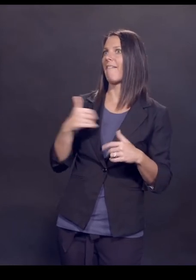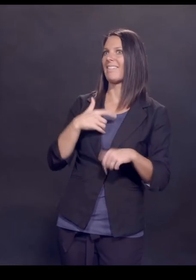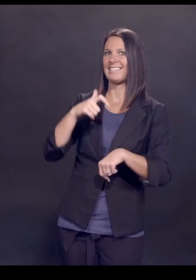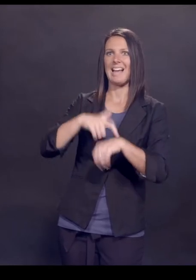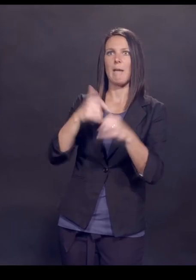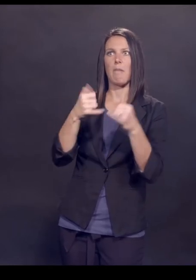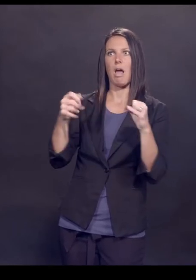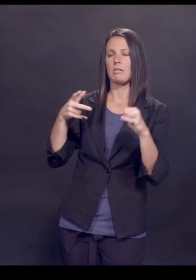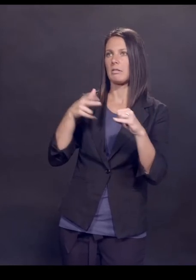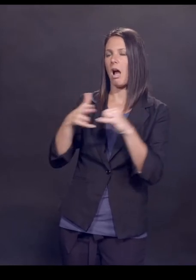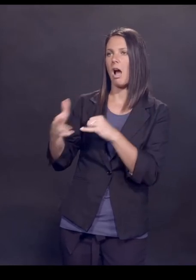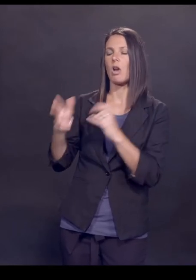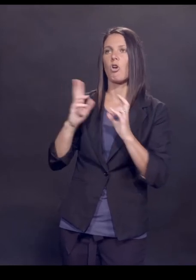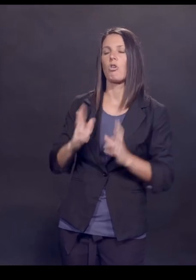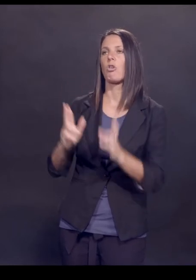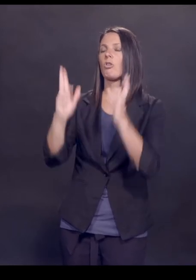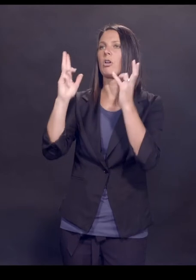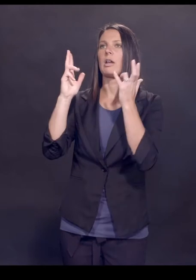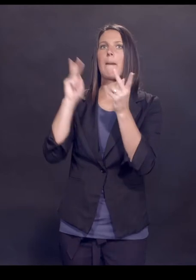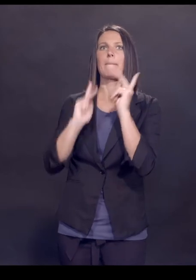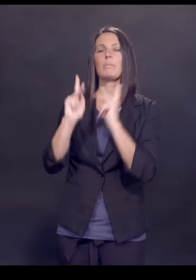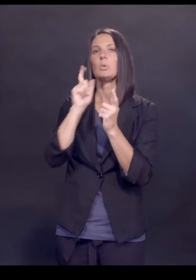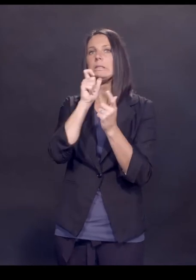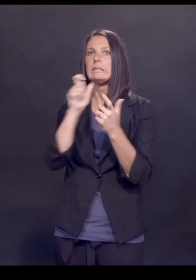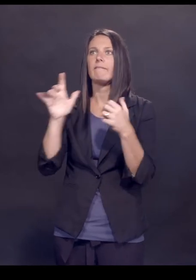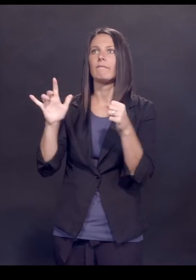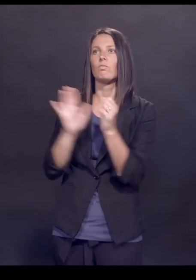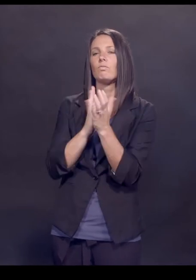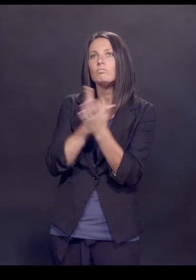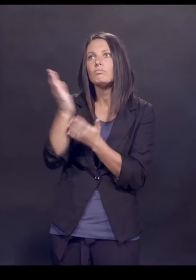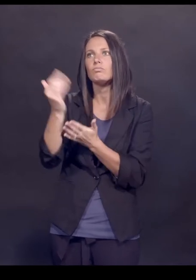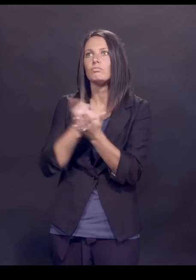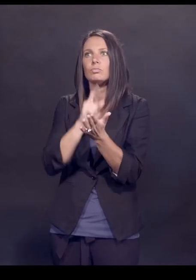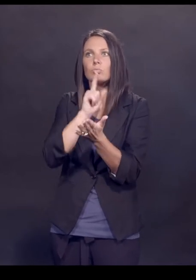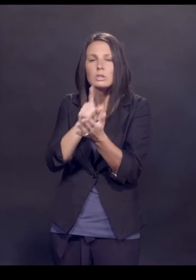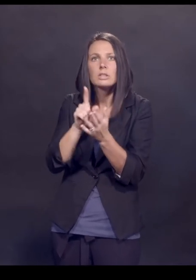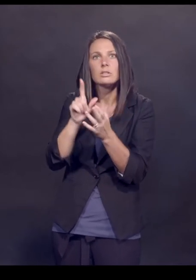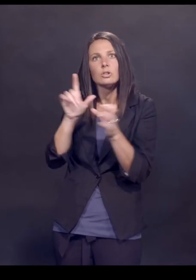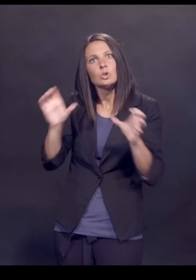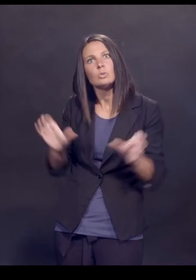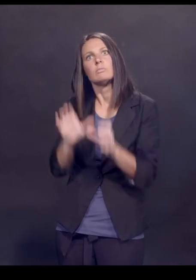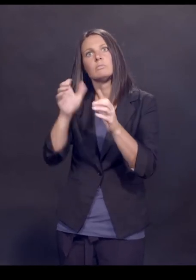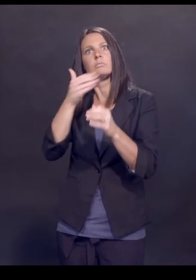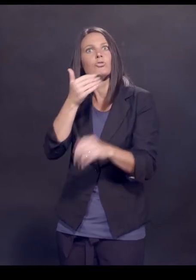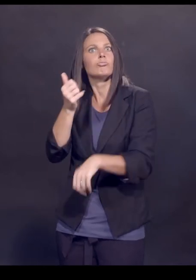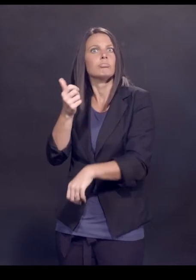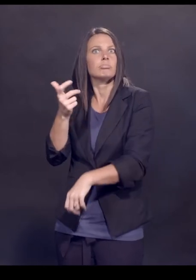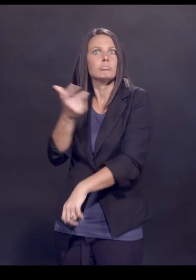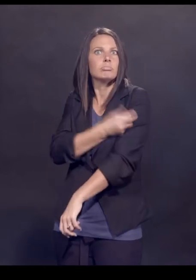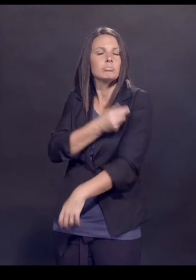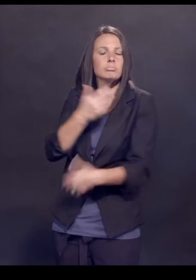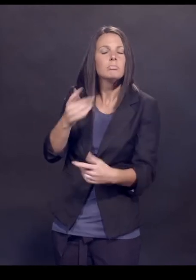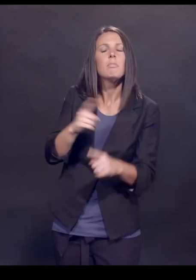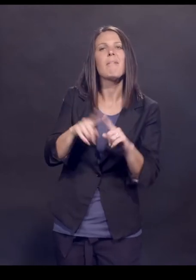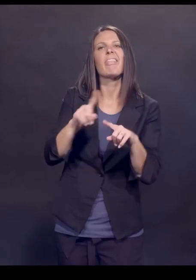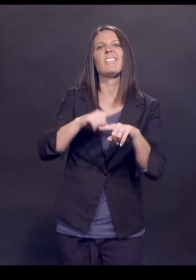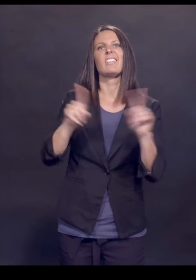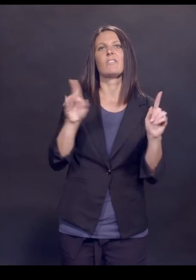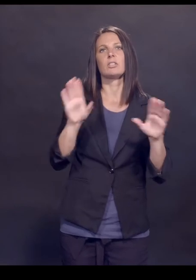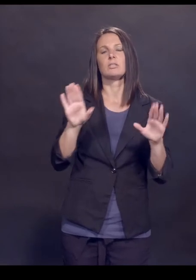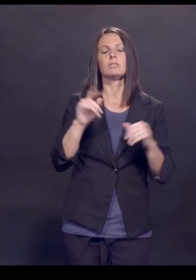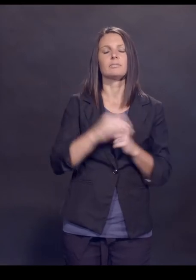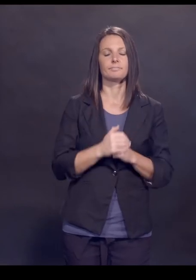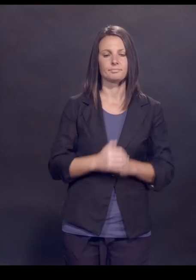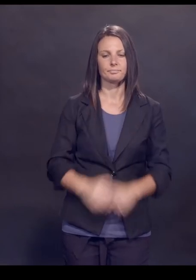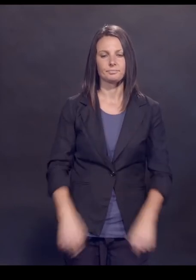that were cut, timelines that were shortened, or worse, vaccine safety guidelines that were ignored. But let me tell you what the difference was here versus previously.